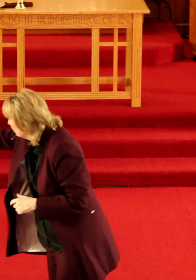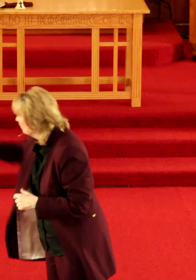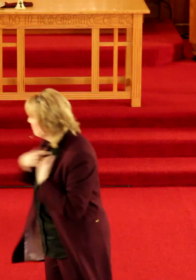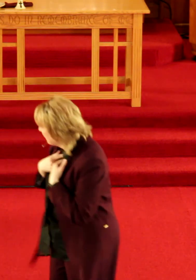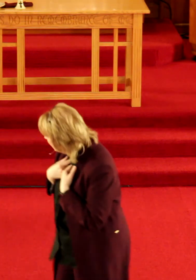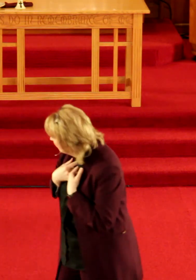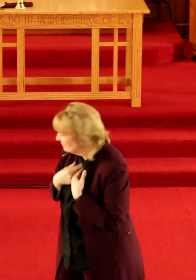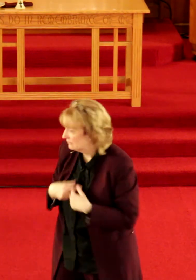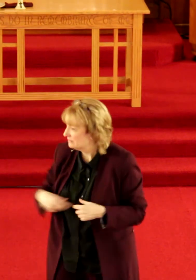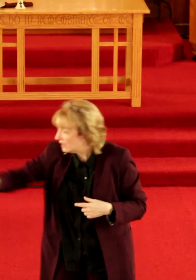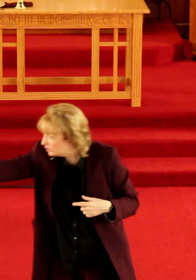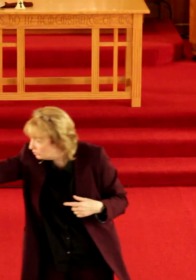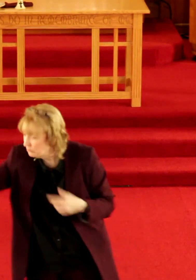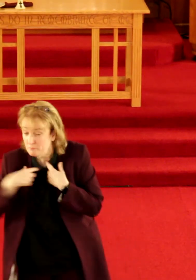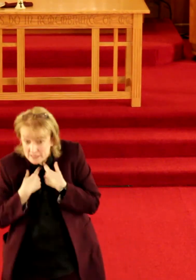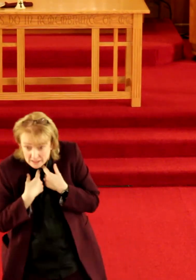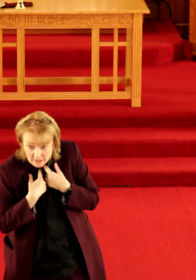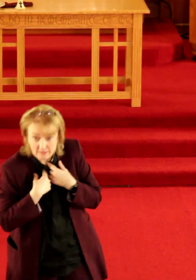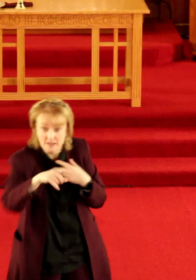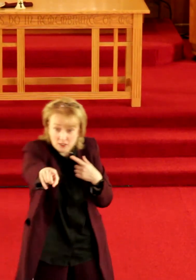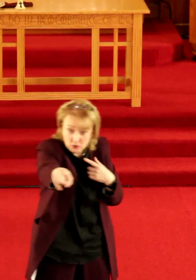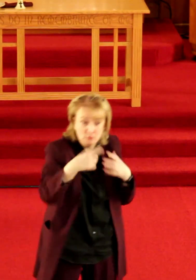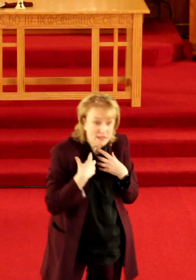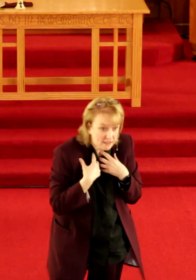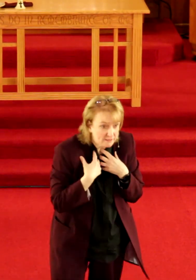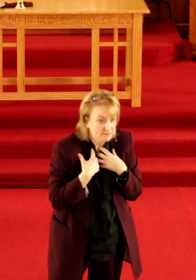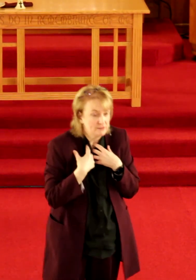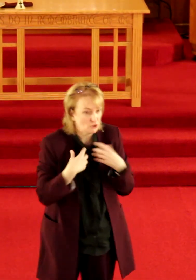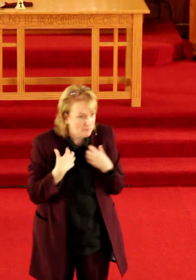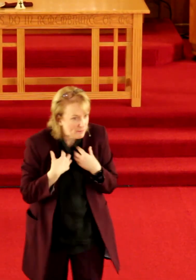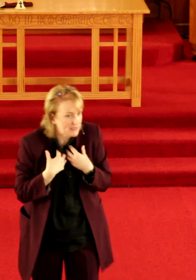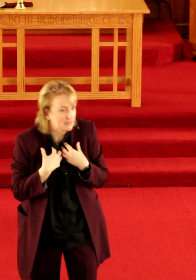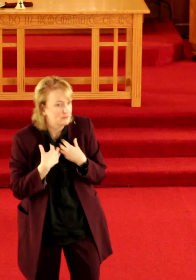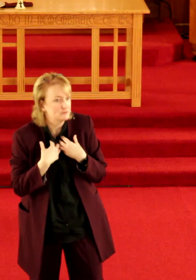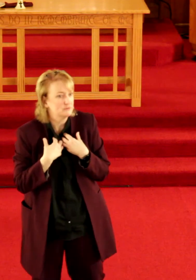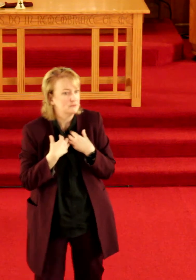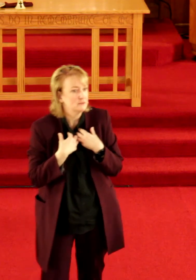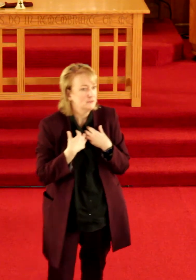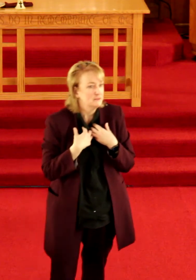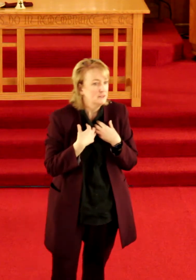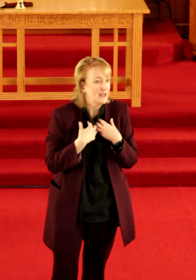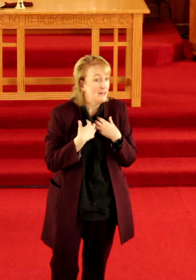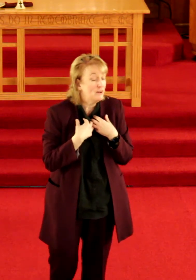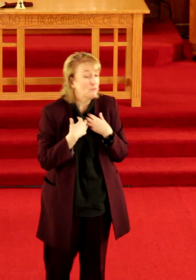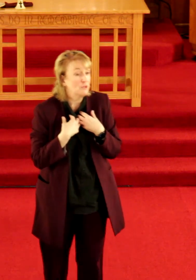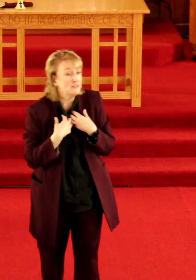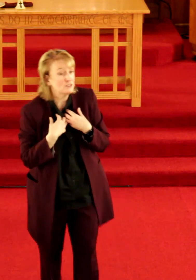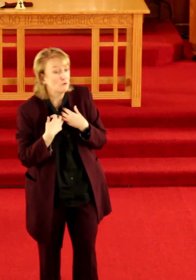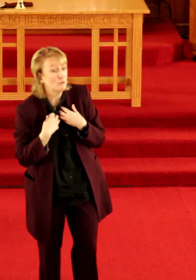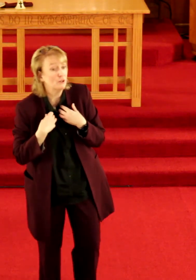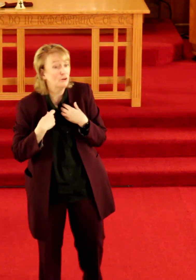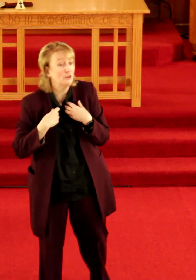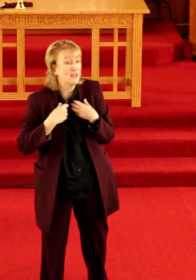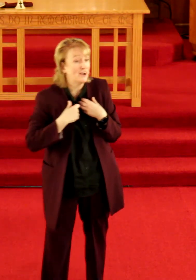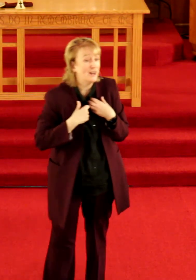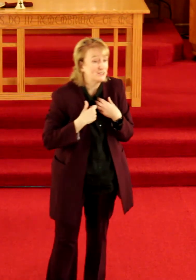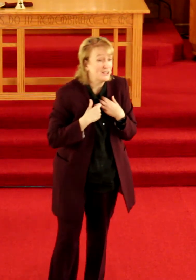me not you me not you me it's all about me and there are places where we learn that God says